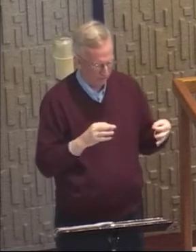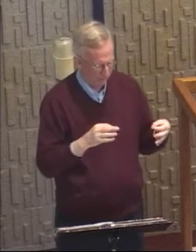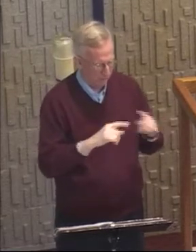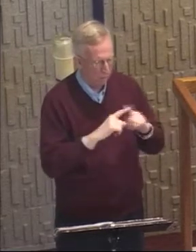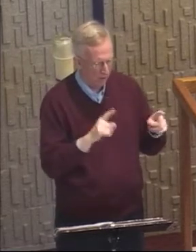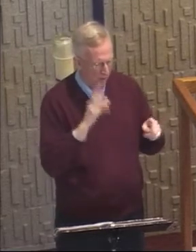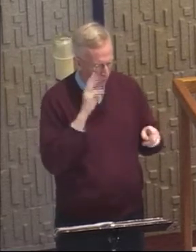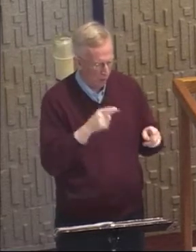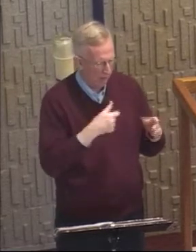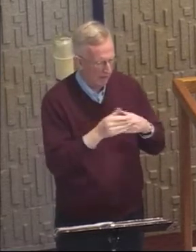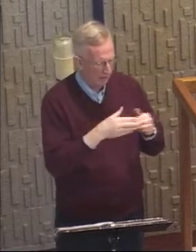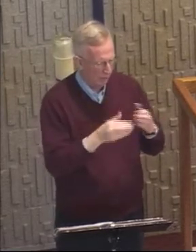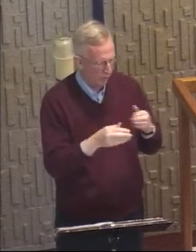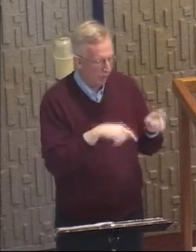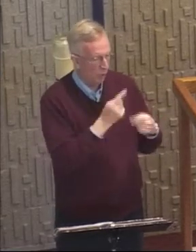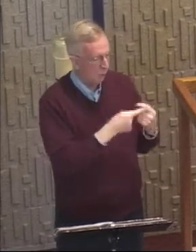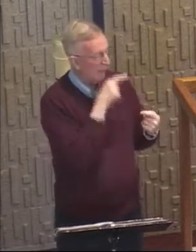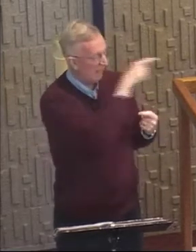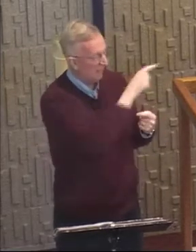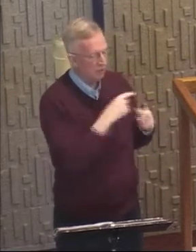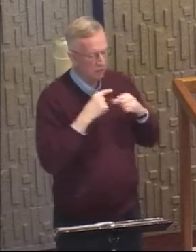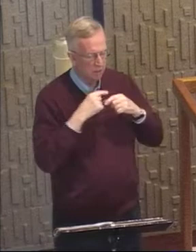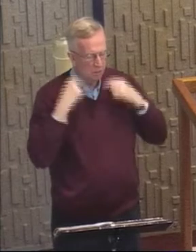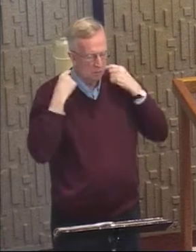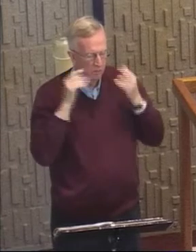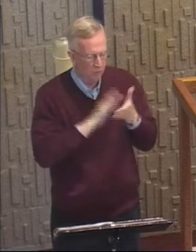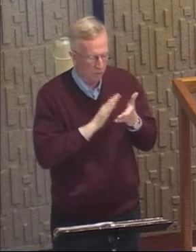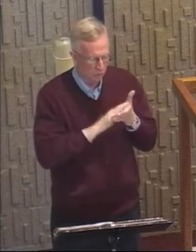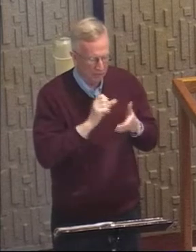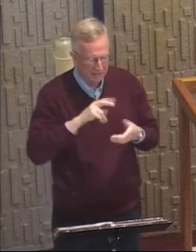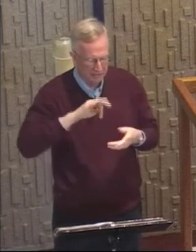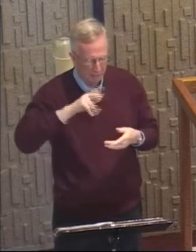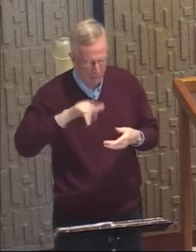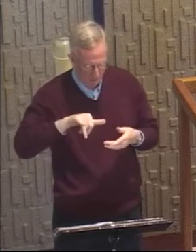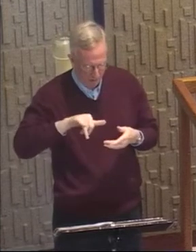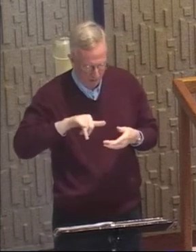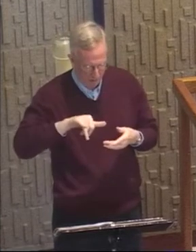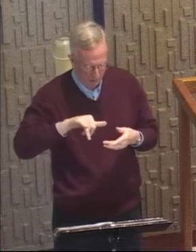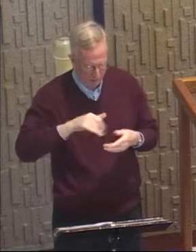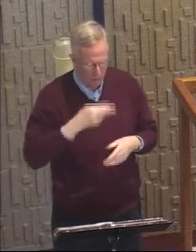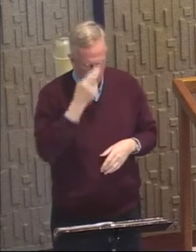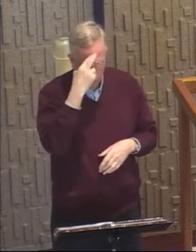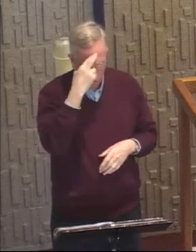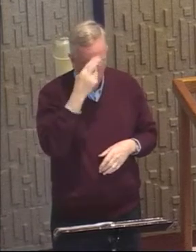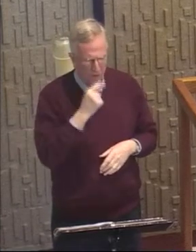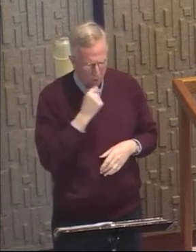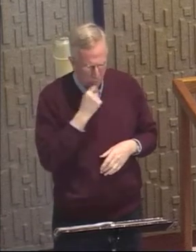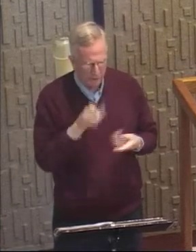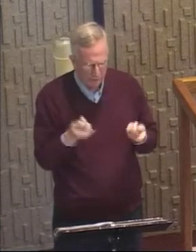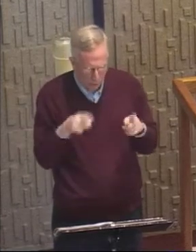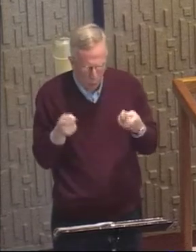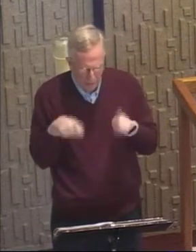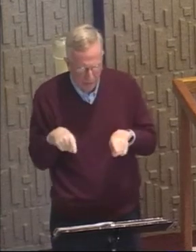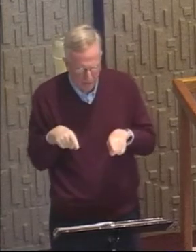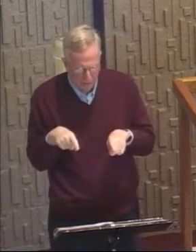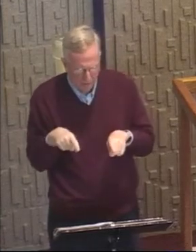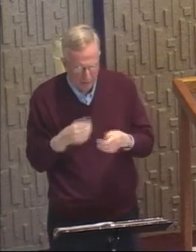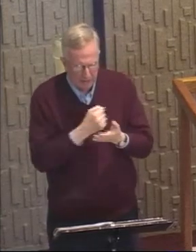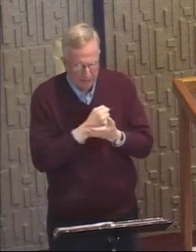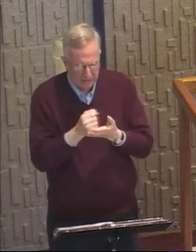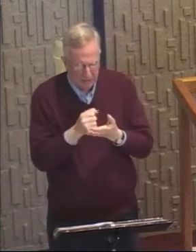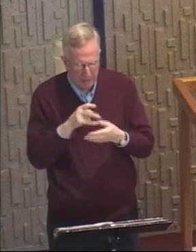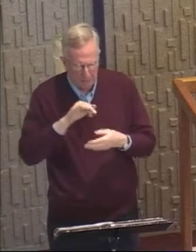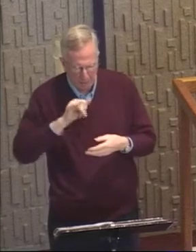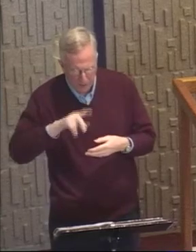When I was in the seminary, there was a retreat going on. St. Peter and Paul had a bunch of